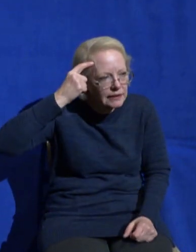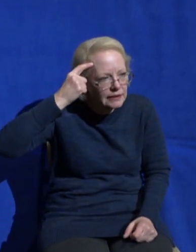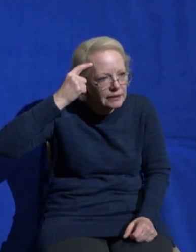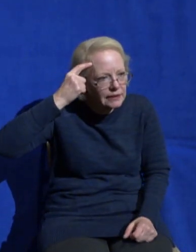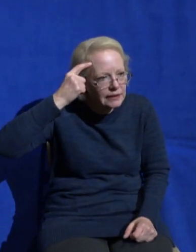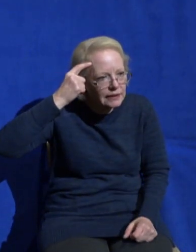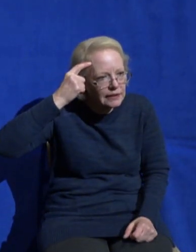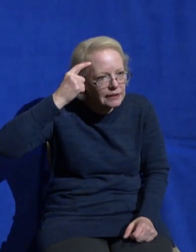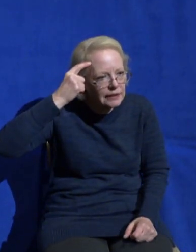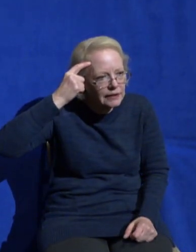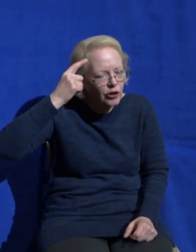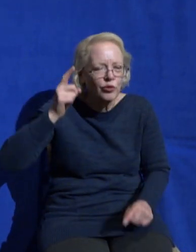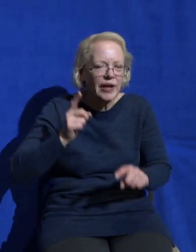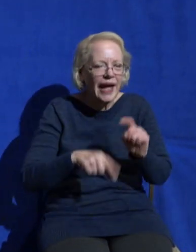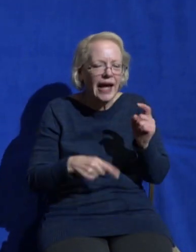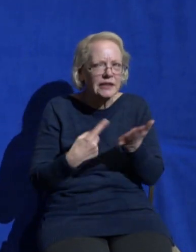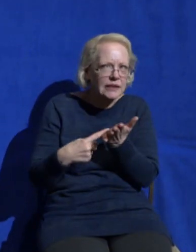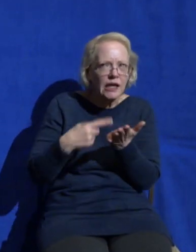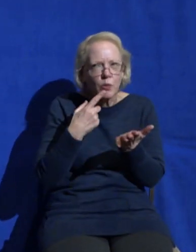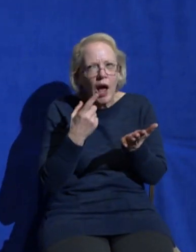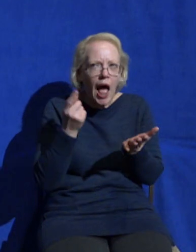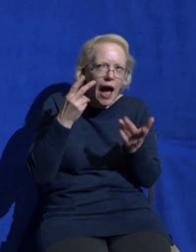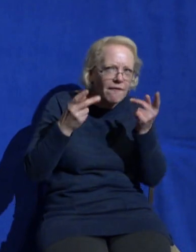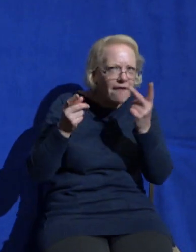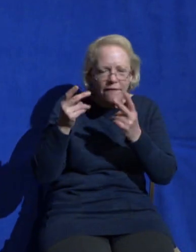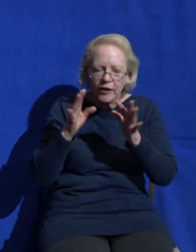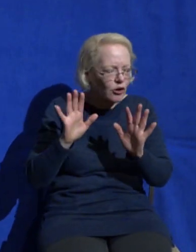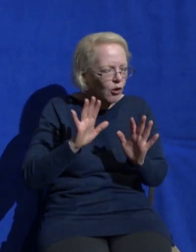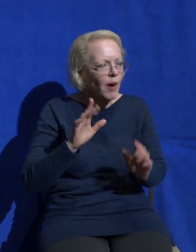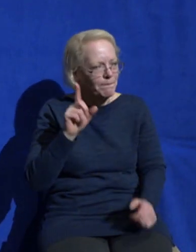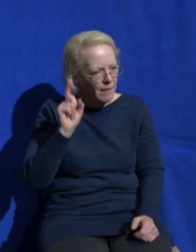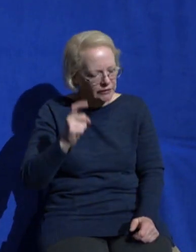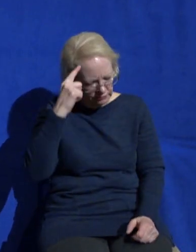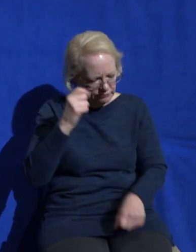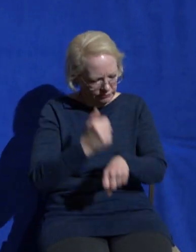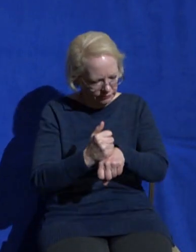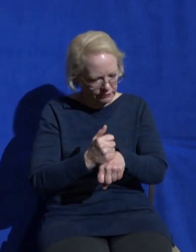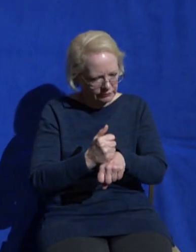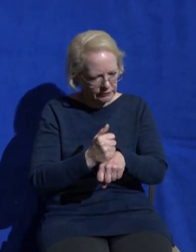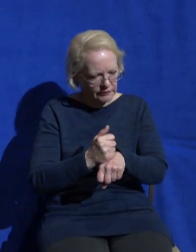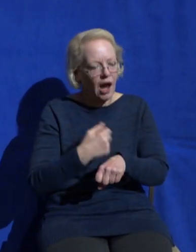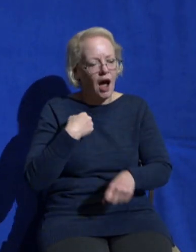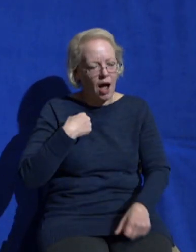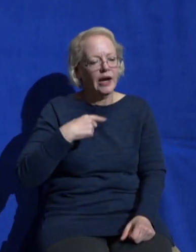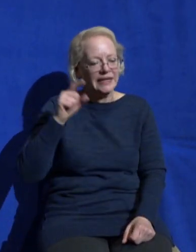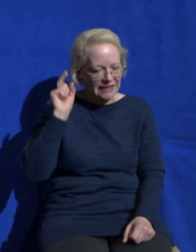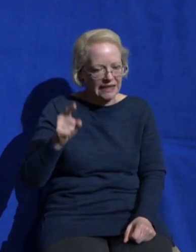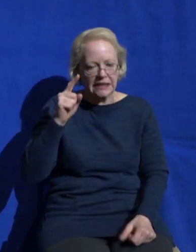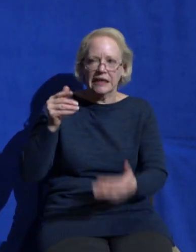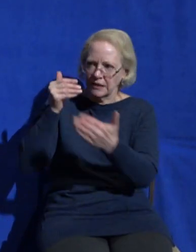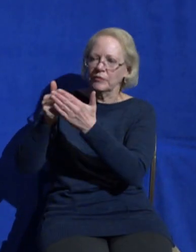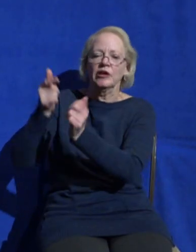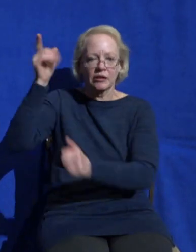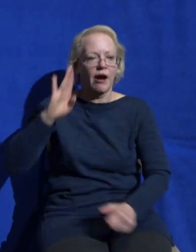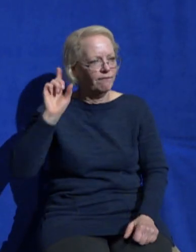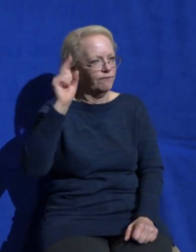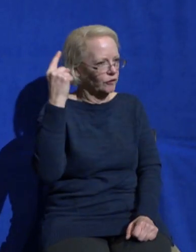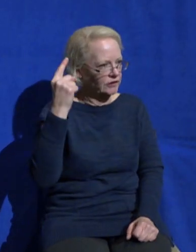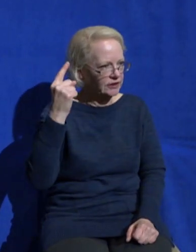wake up at 10 a.m. and have a long brunch and spend the afternoon in quiet meditation you may not be able to do all